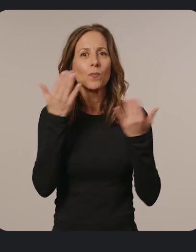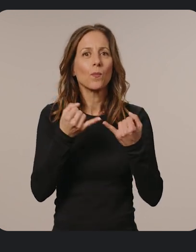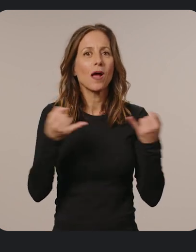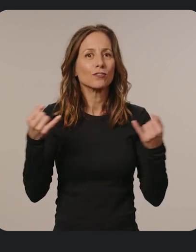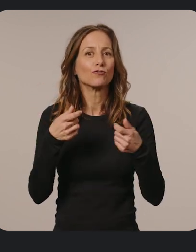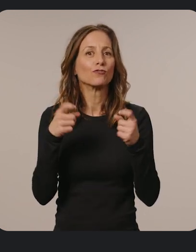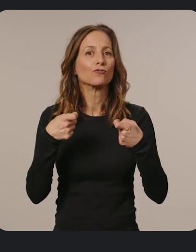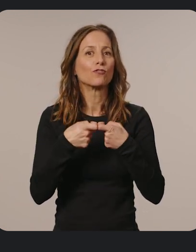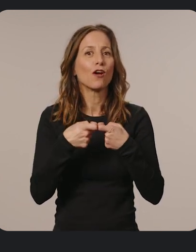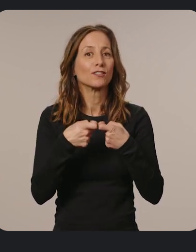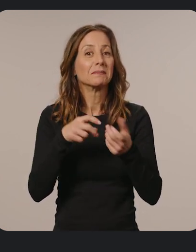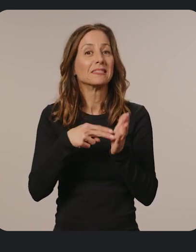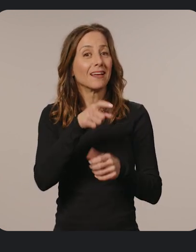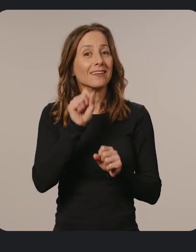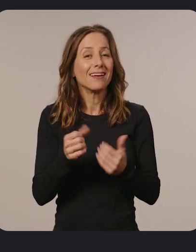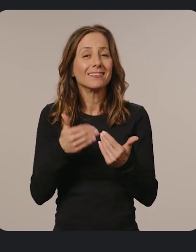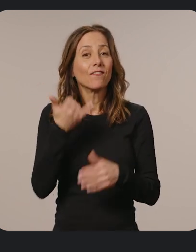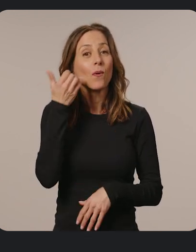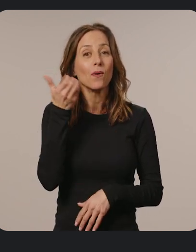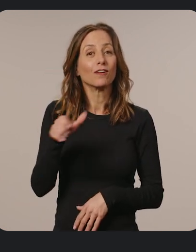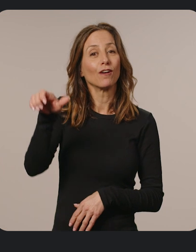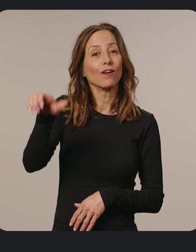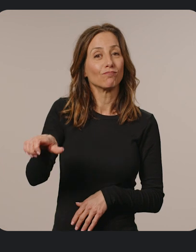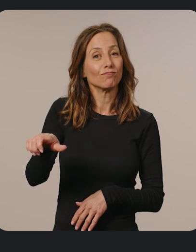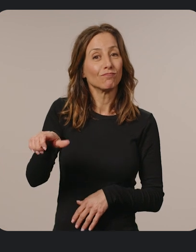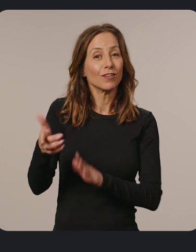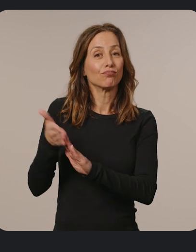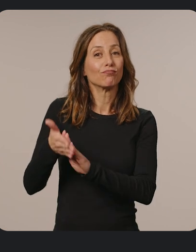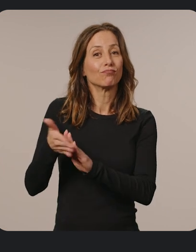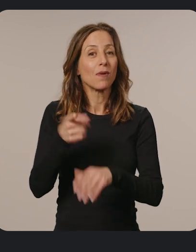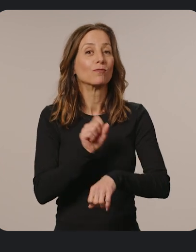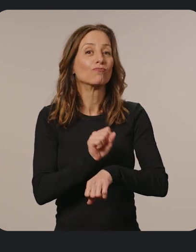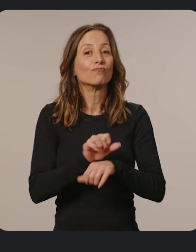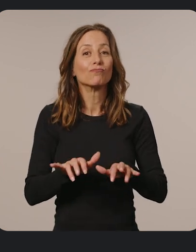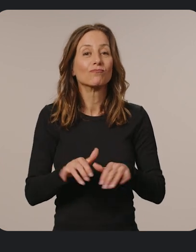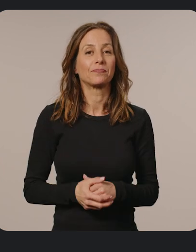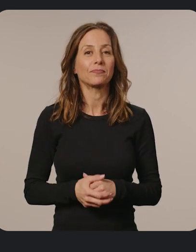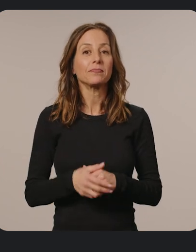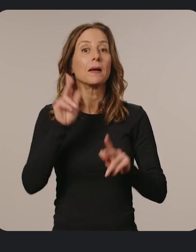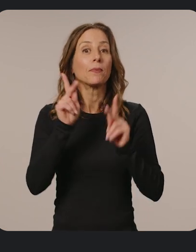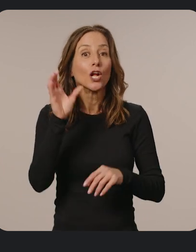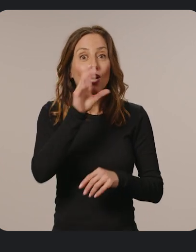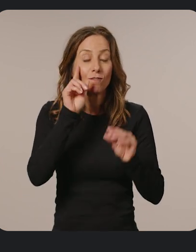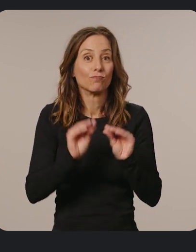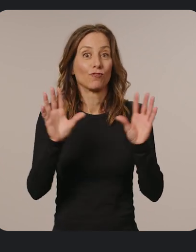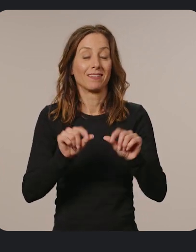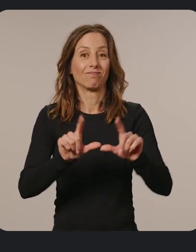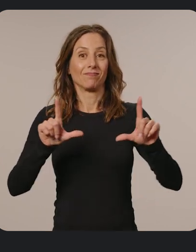capabilities, so you can easily sit your phone on top and charge your phone as you work. And for people looking for bright displays and long battery